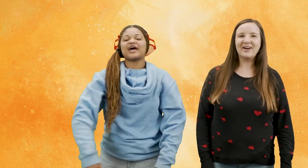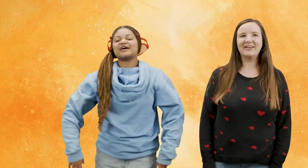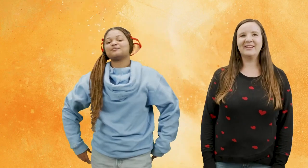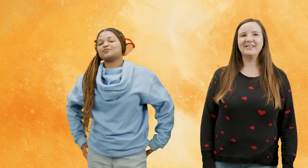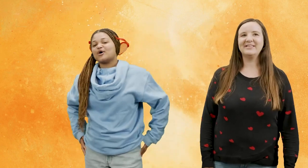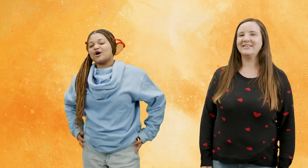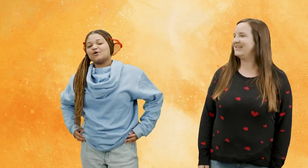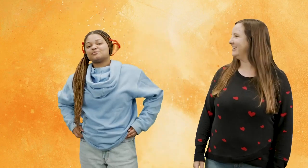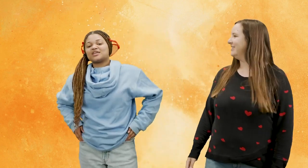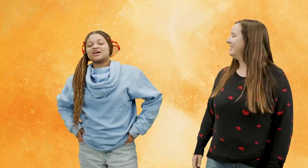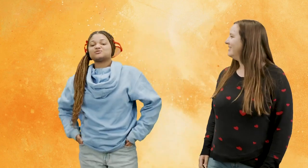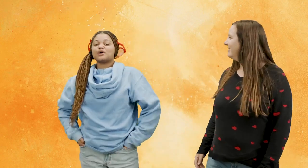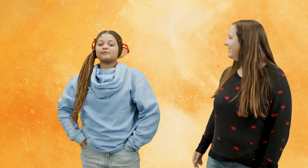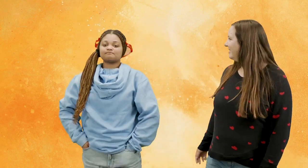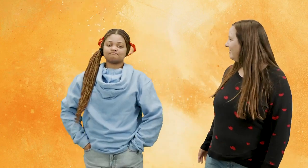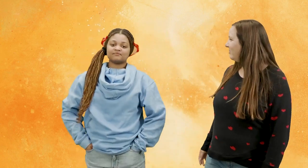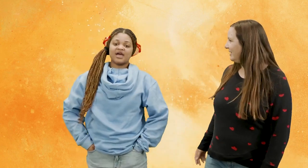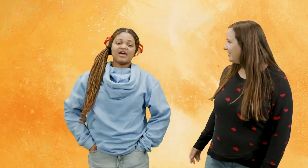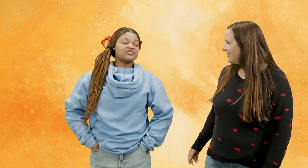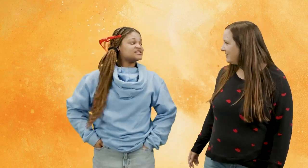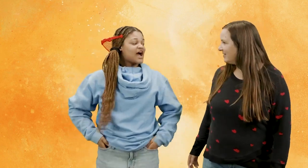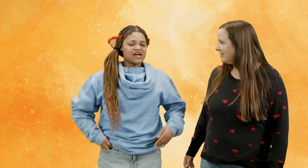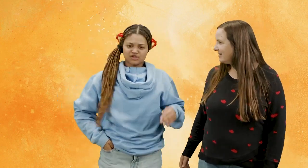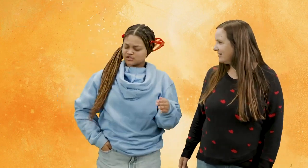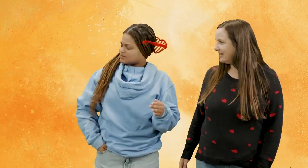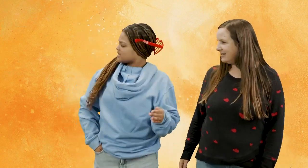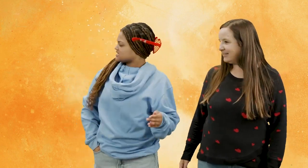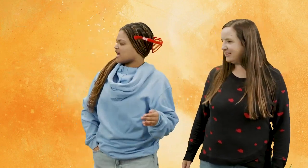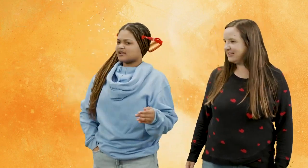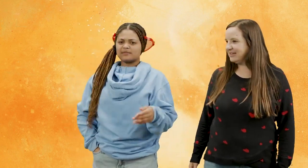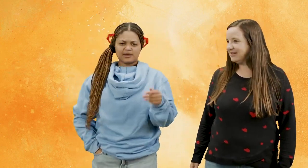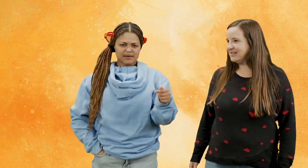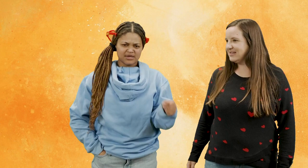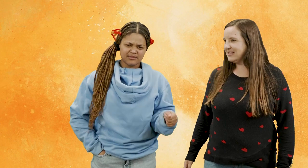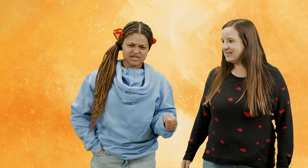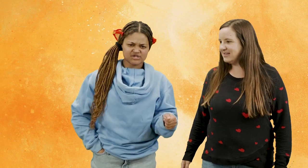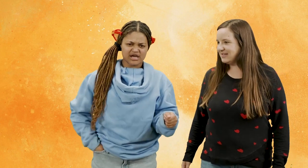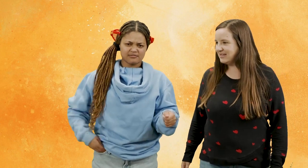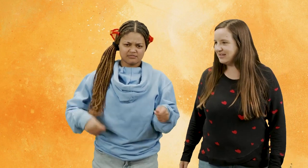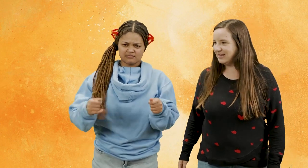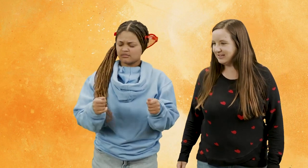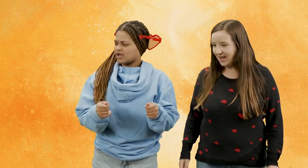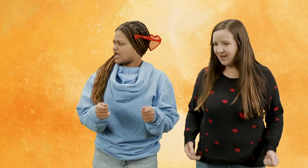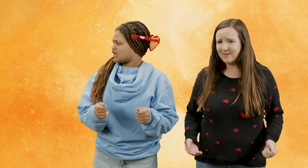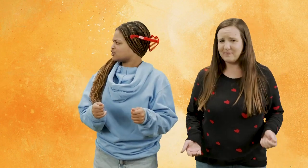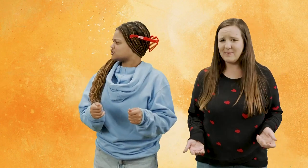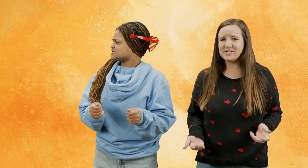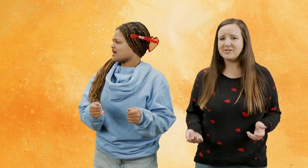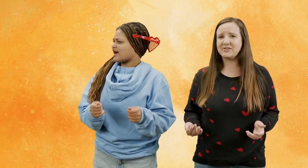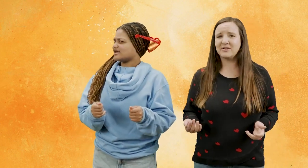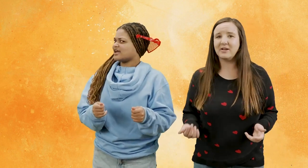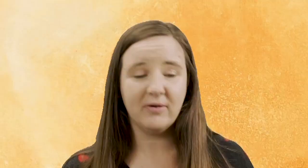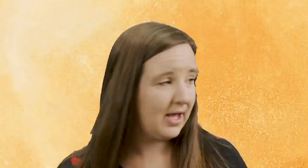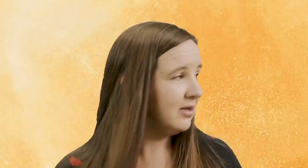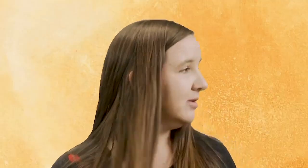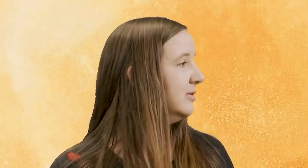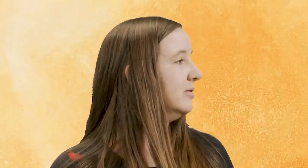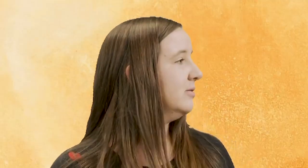well guess what what this i look to my side i'm eating my pb and j yeah and i look to the side okay and this kid